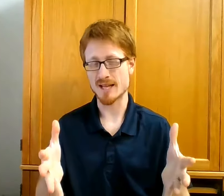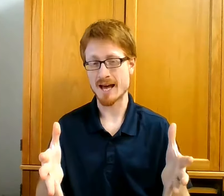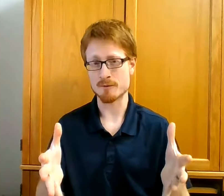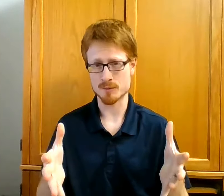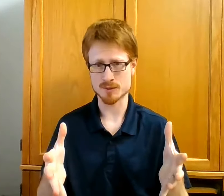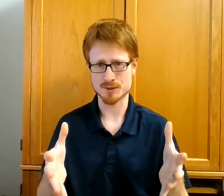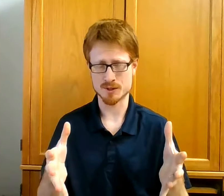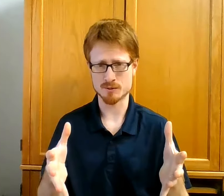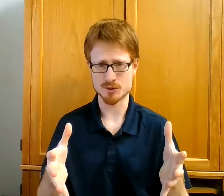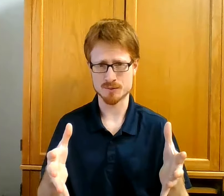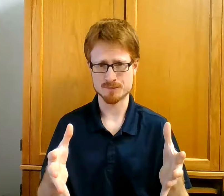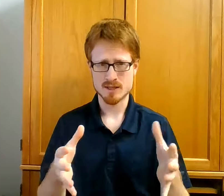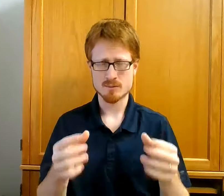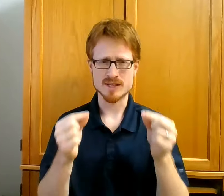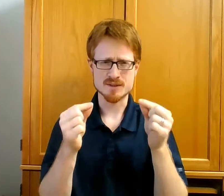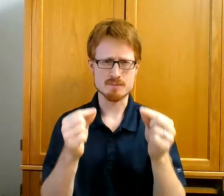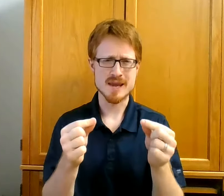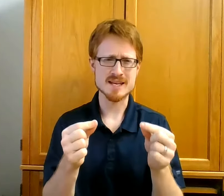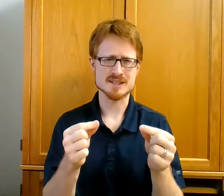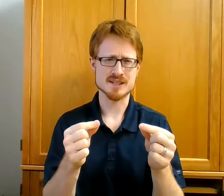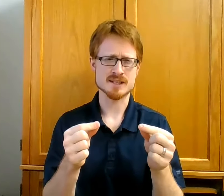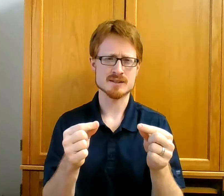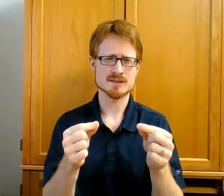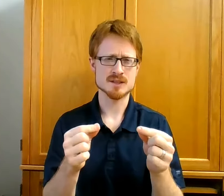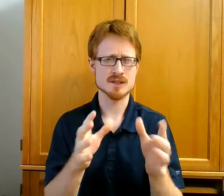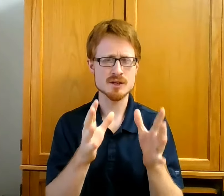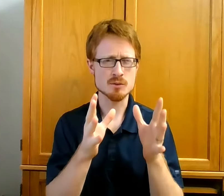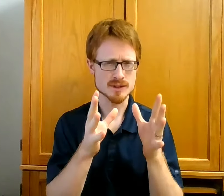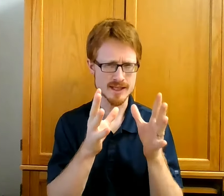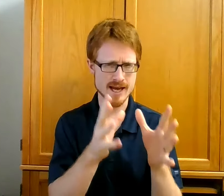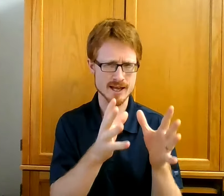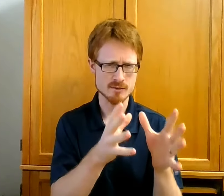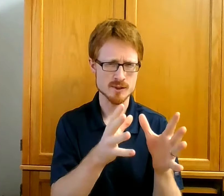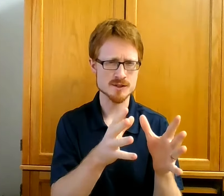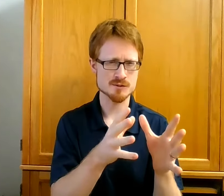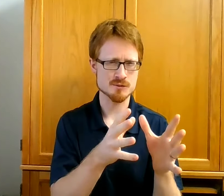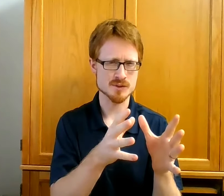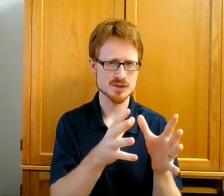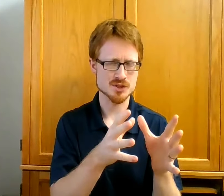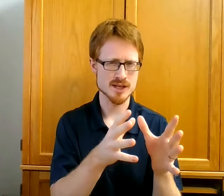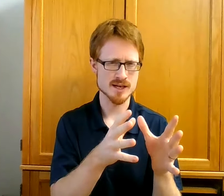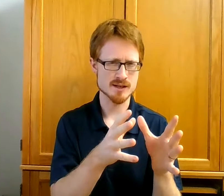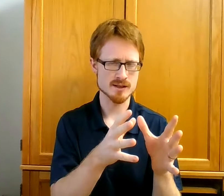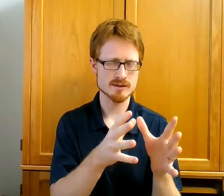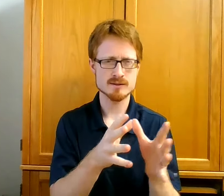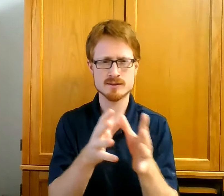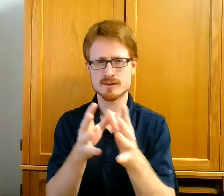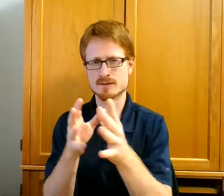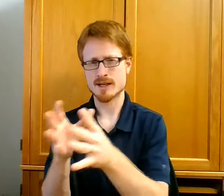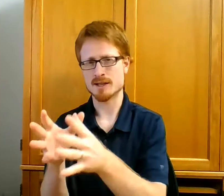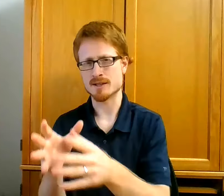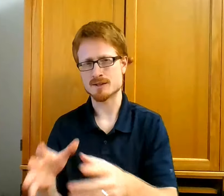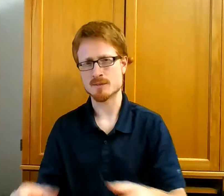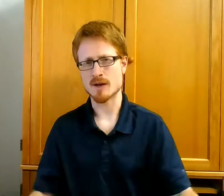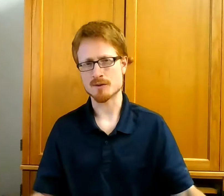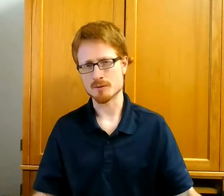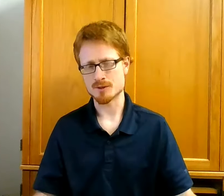lot of persecution. But it's amazing to hear what the enemies of Christianity tell us about those